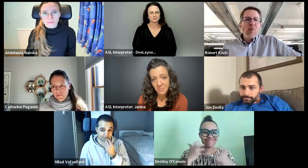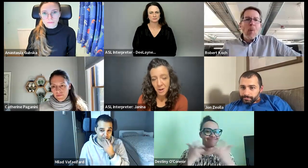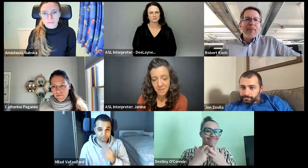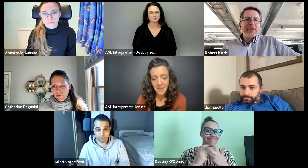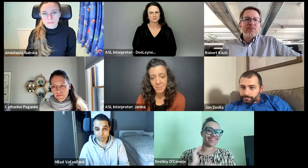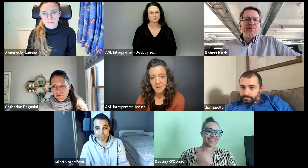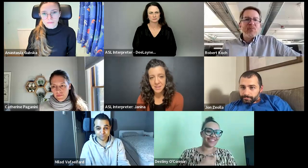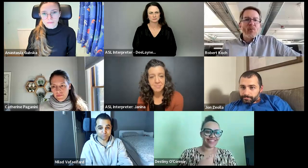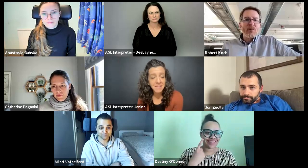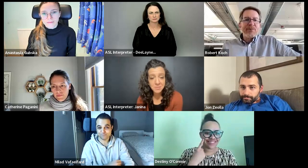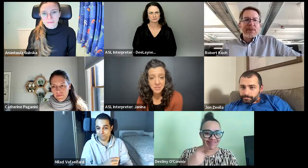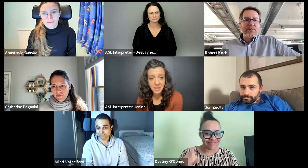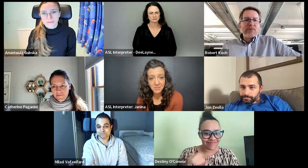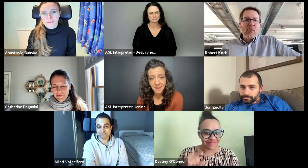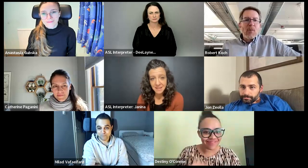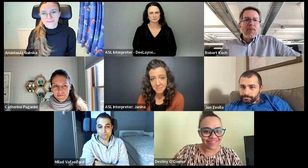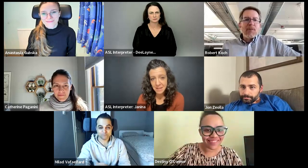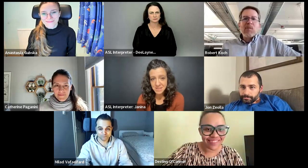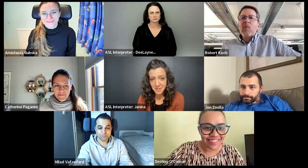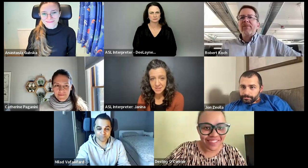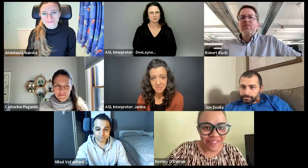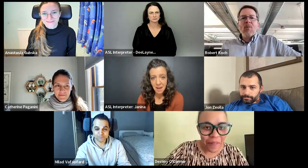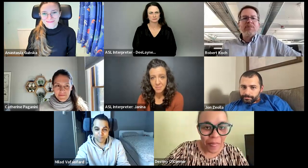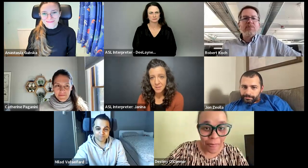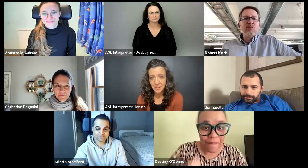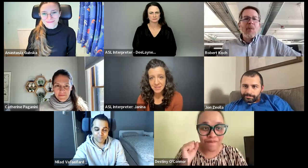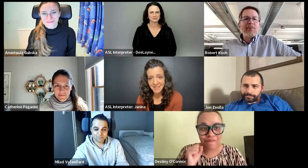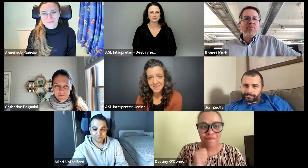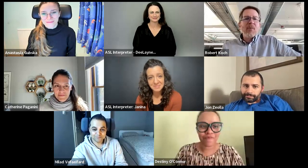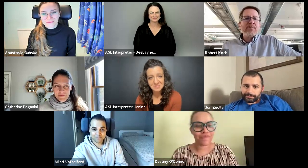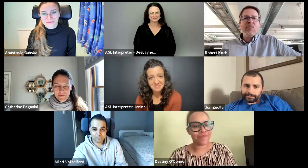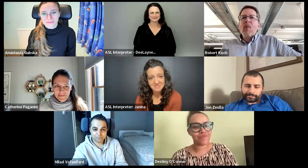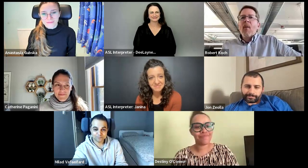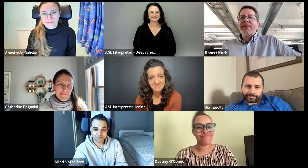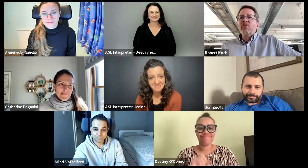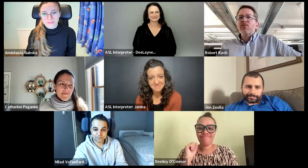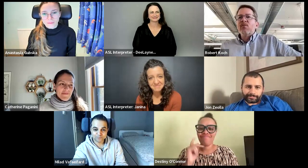maybe a name for the Armadillo. I think it's really cute. I think it matches our vibe. What do you all think?